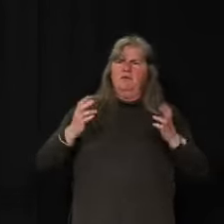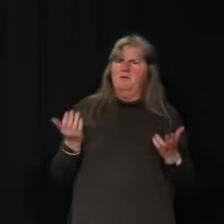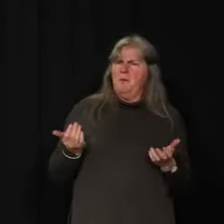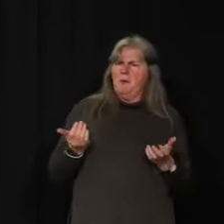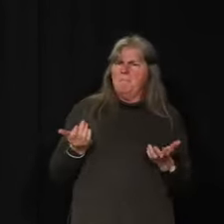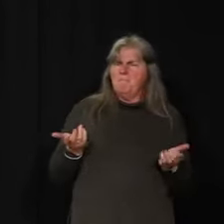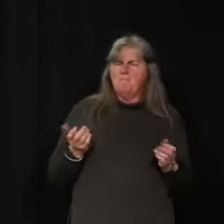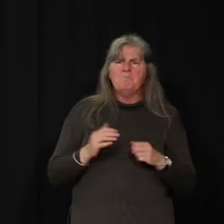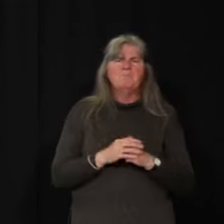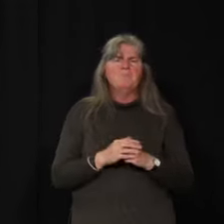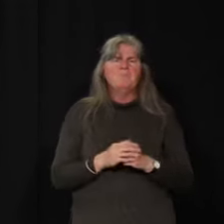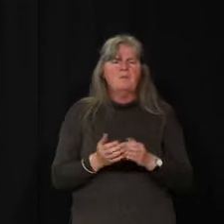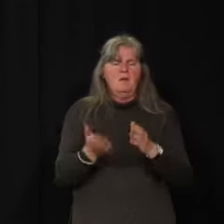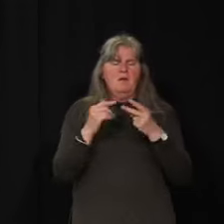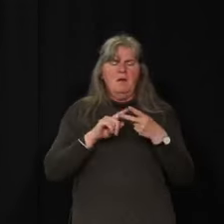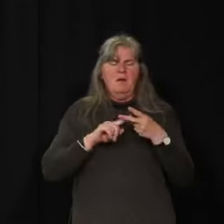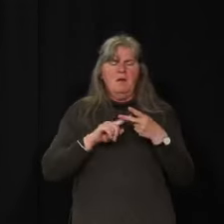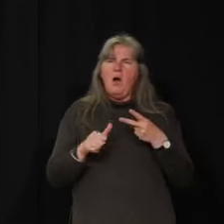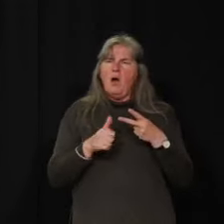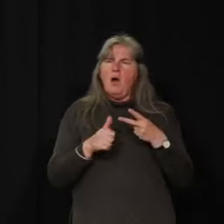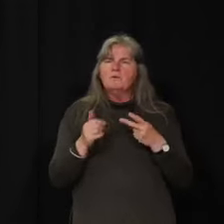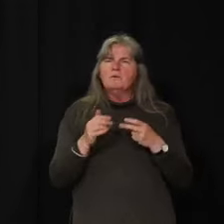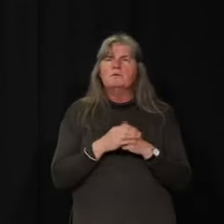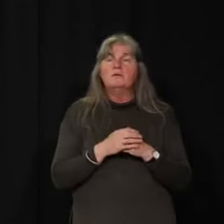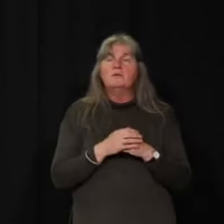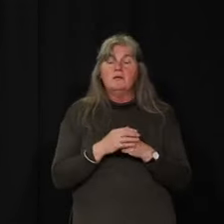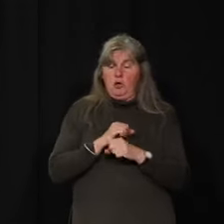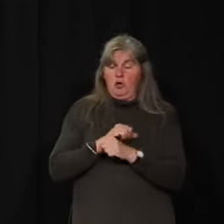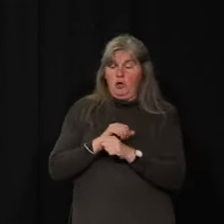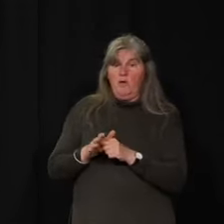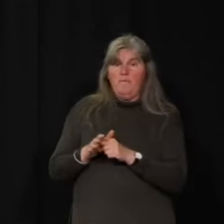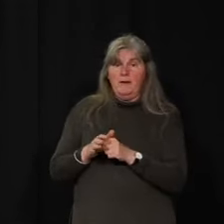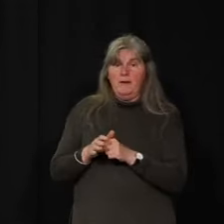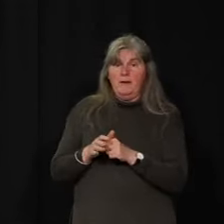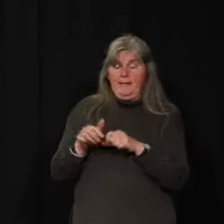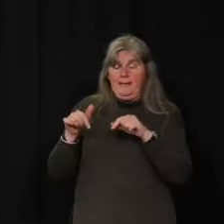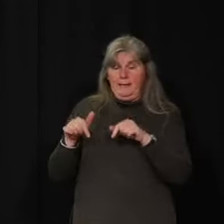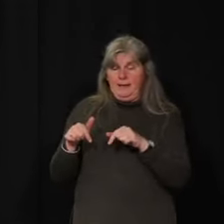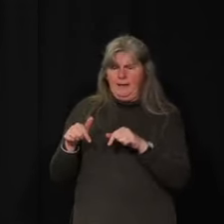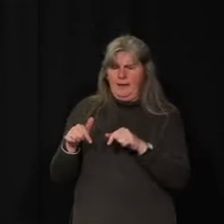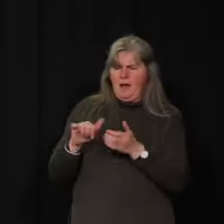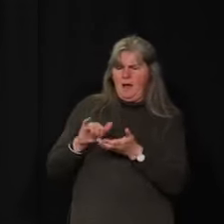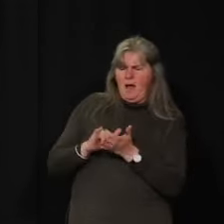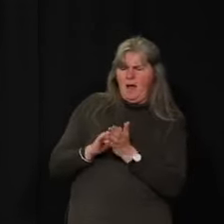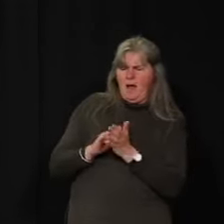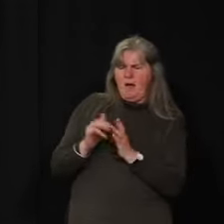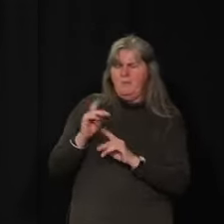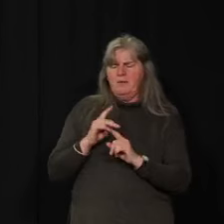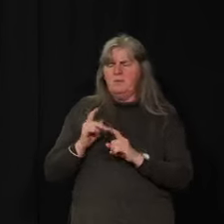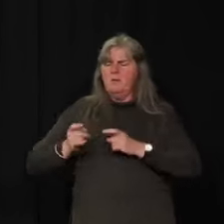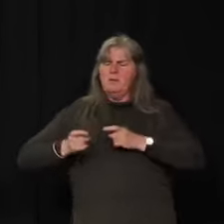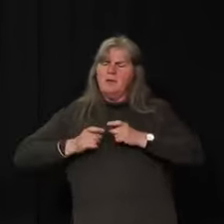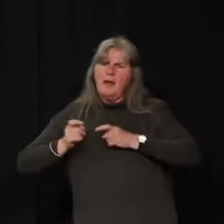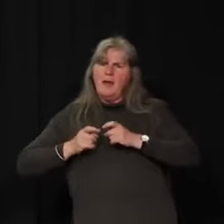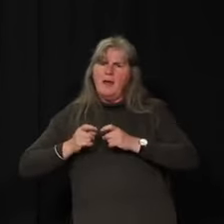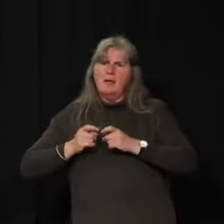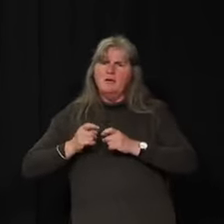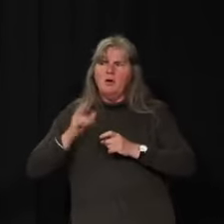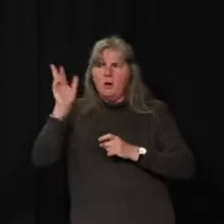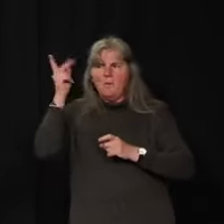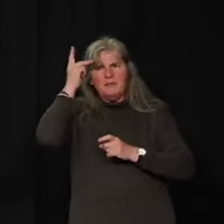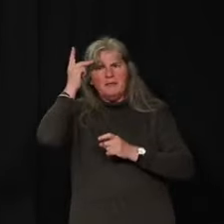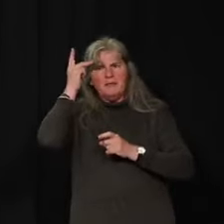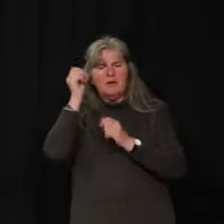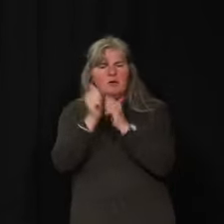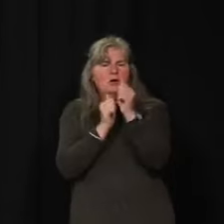while we are in COVID-19 times, how should people be handling elections that are coming up? So two